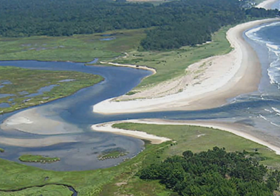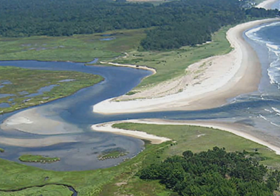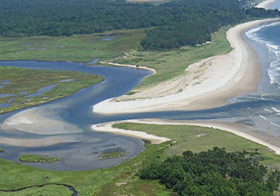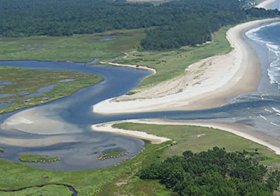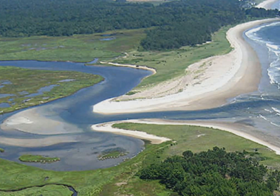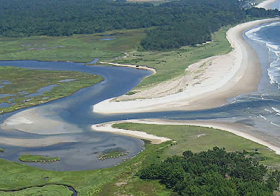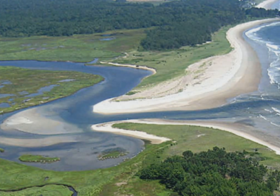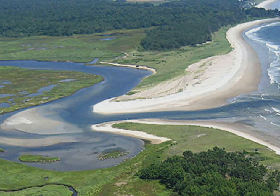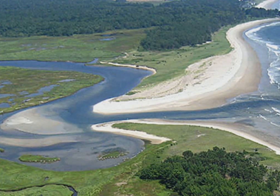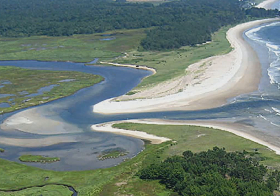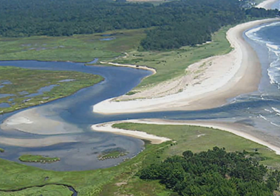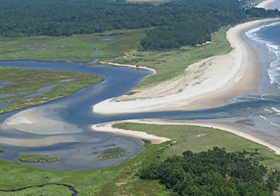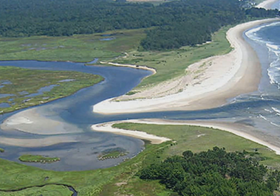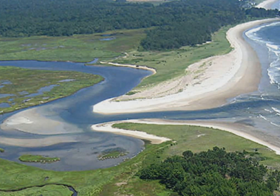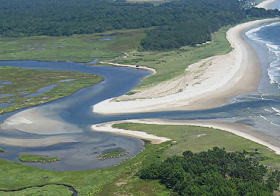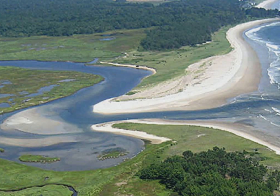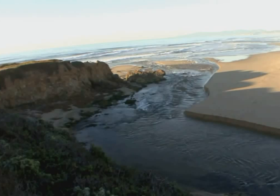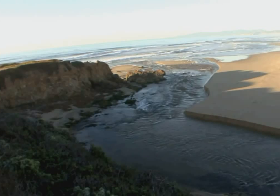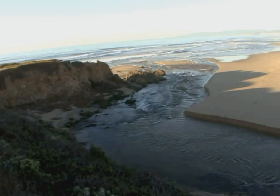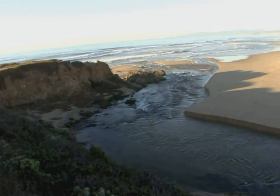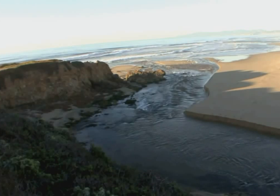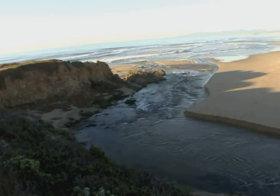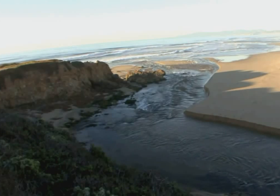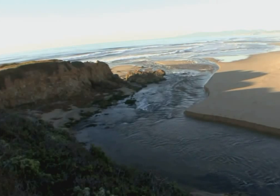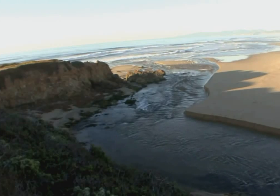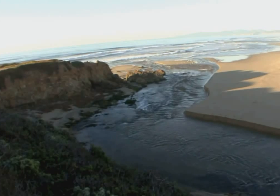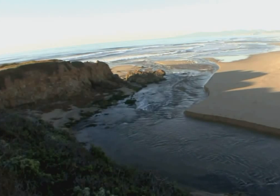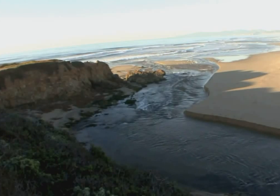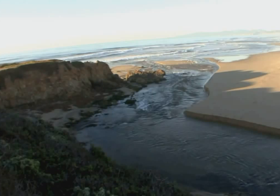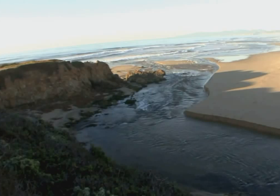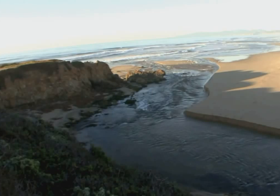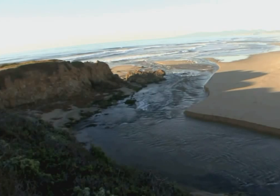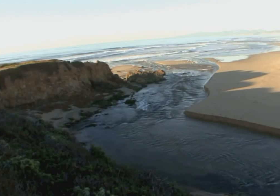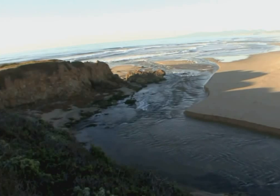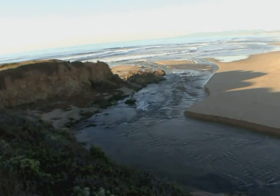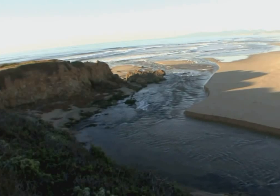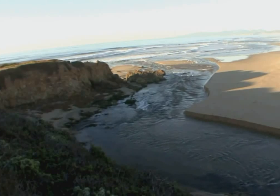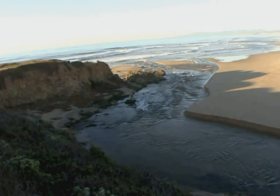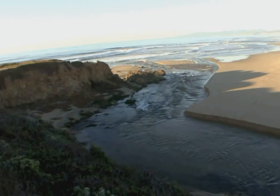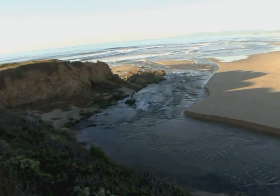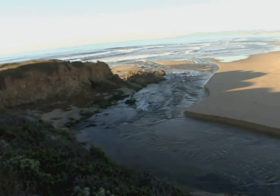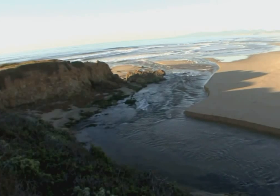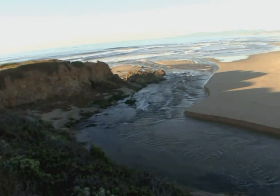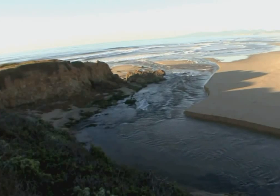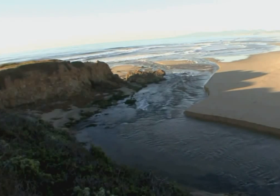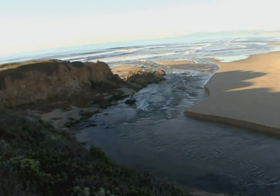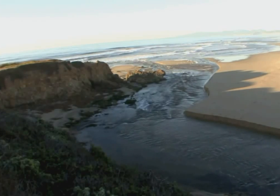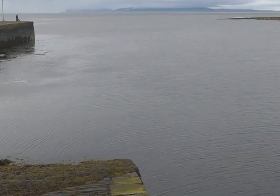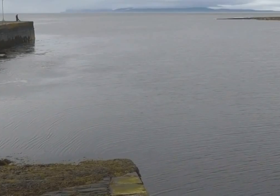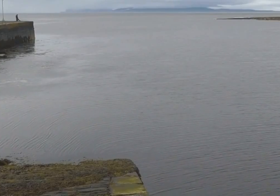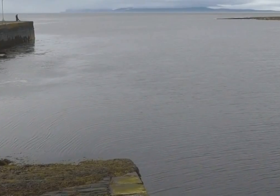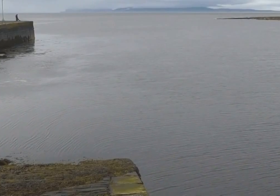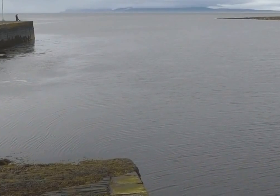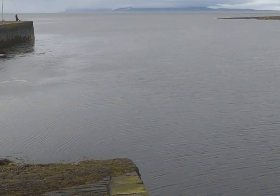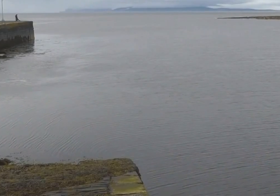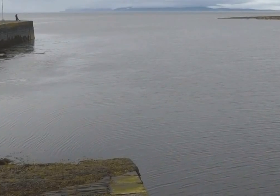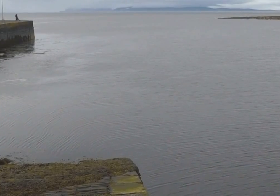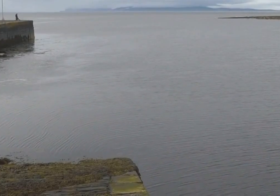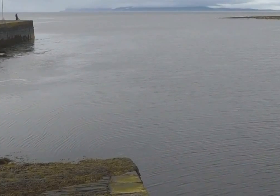estuary is a partly enclosed body of brackish water. That means the water is a mixture of fresh river water